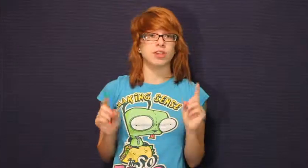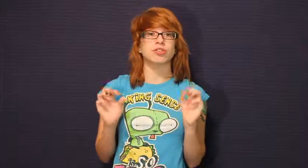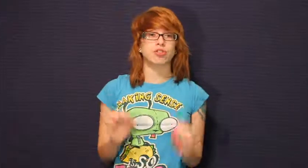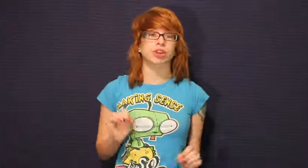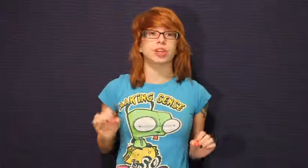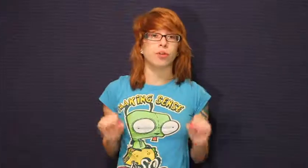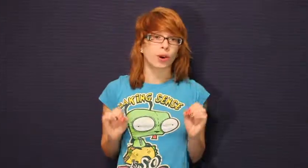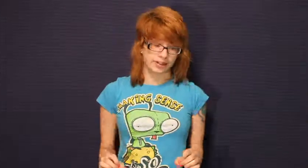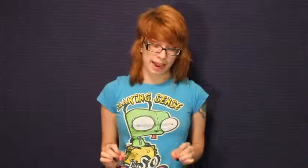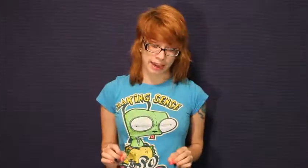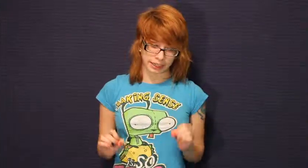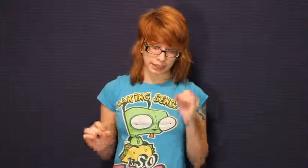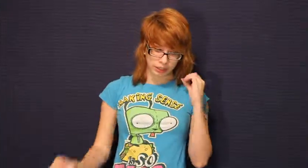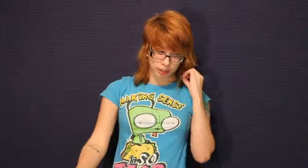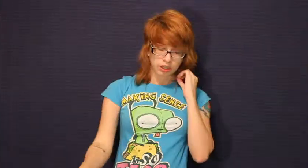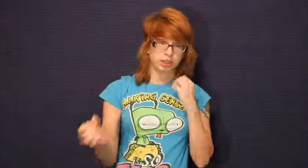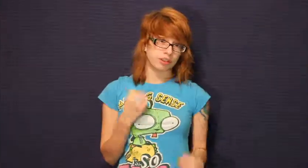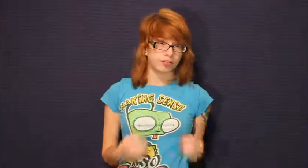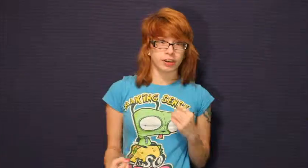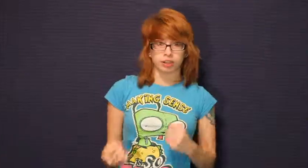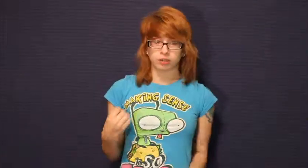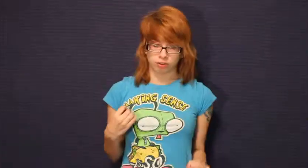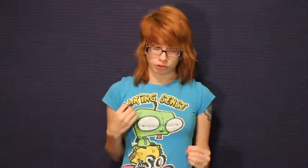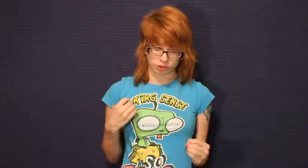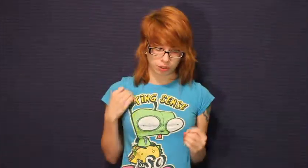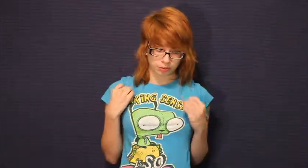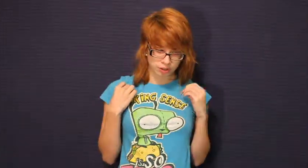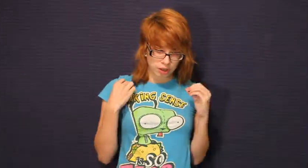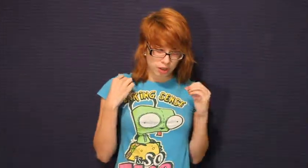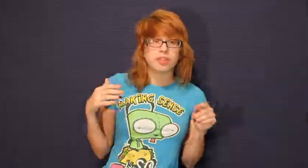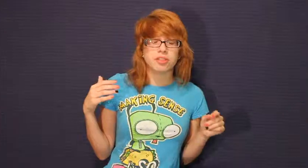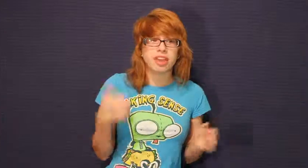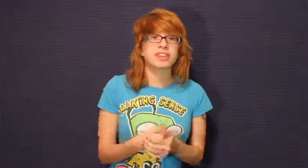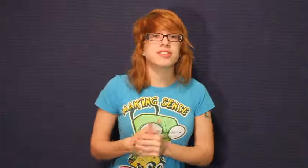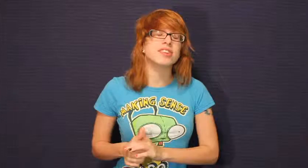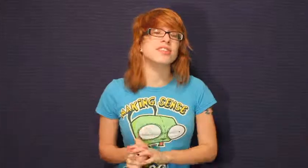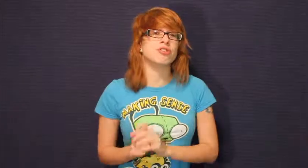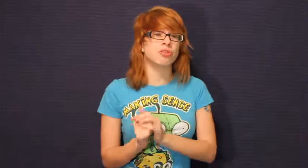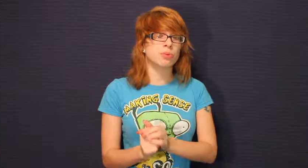is strictly for attacking different religious groups. They insist that Jewish,